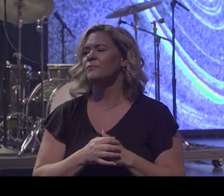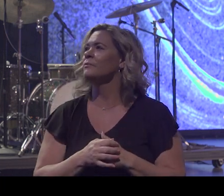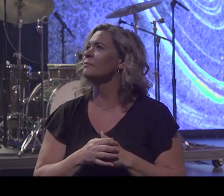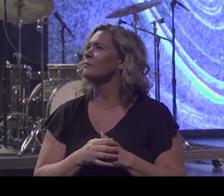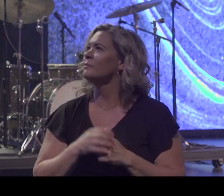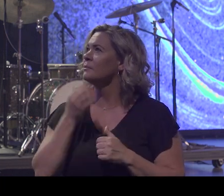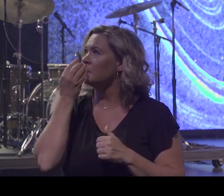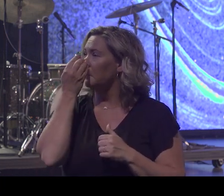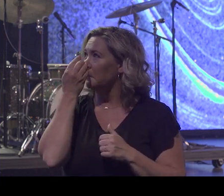able to,